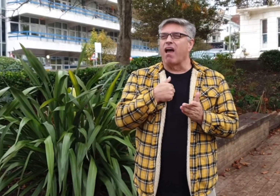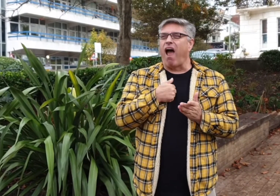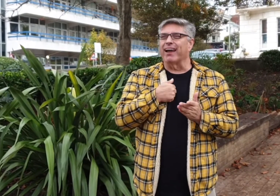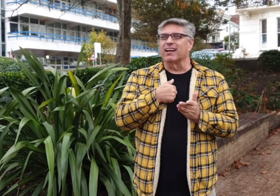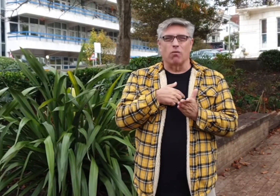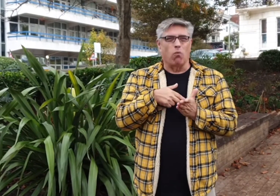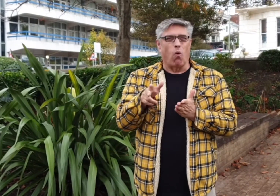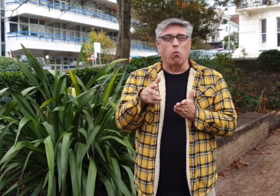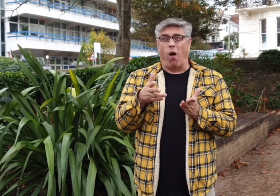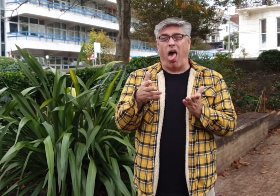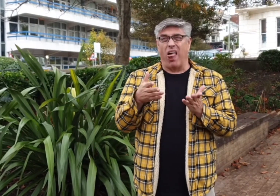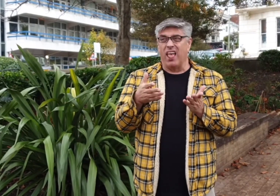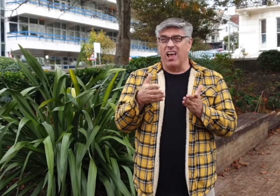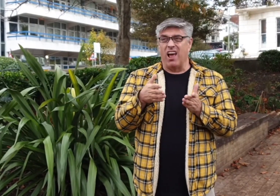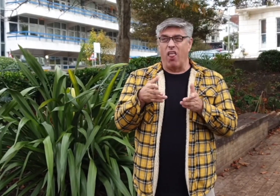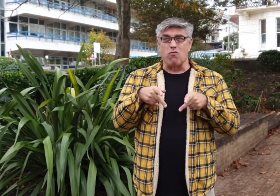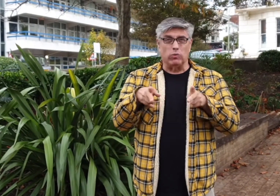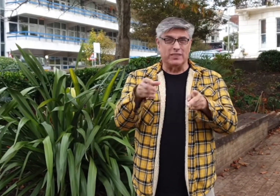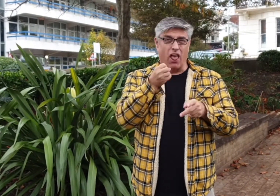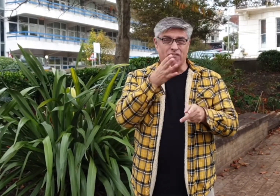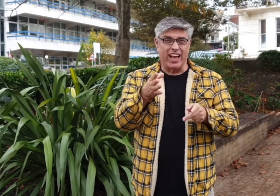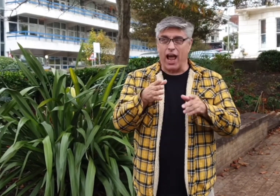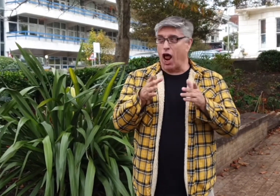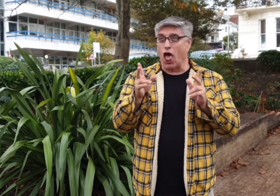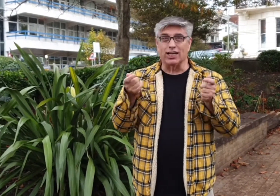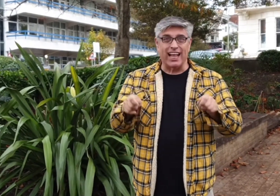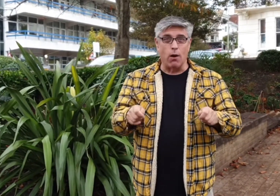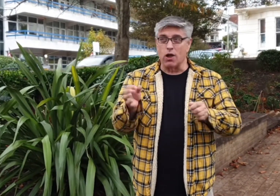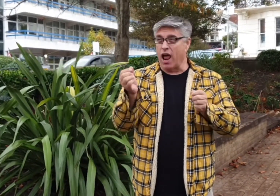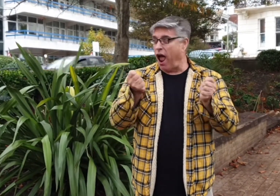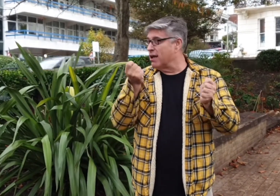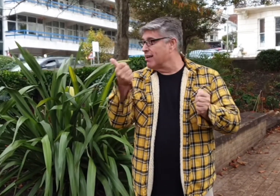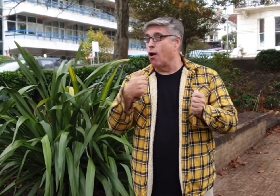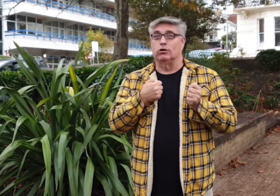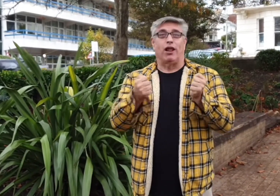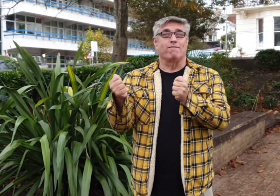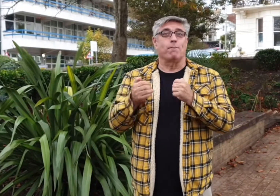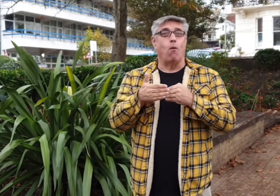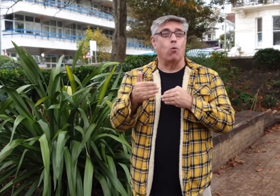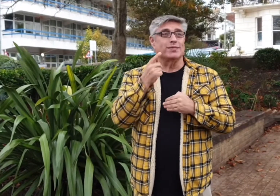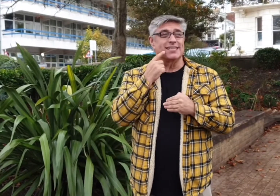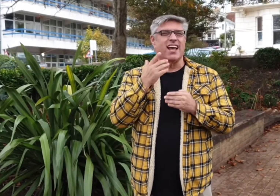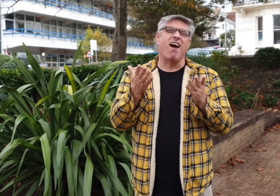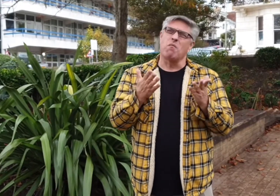I suppose, I mean, I walk anyway. It's been quite nice during lockdown. It's been so quiet.